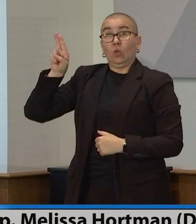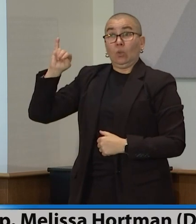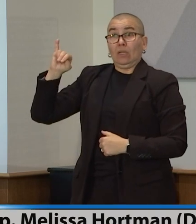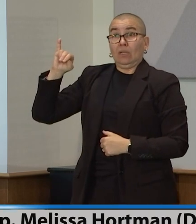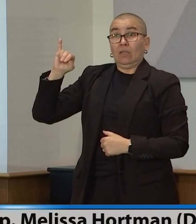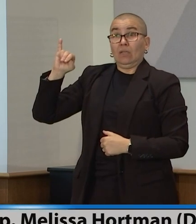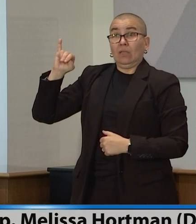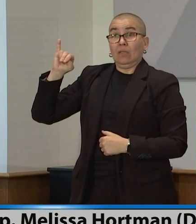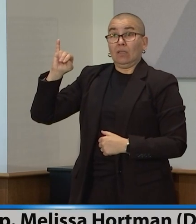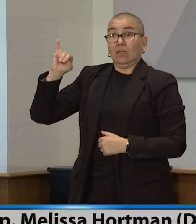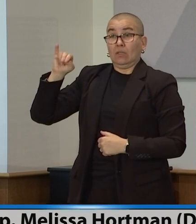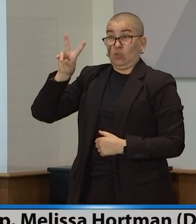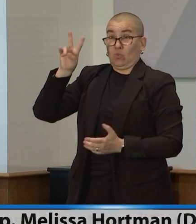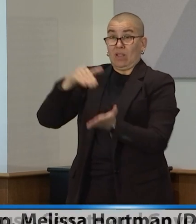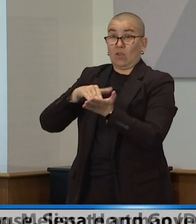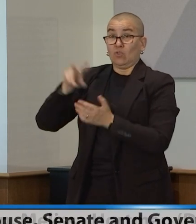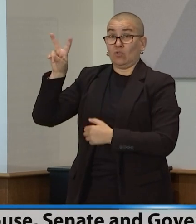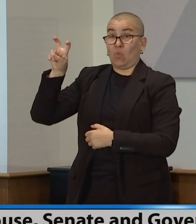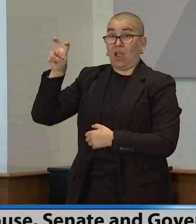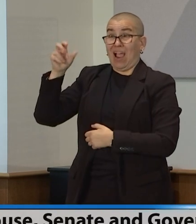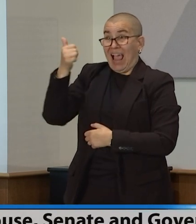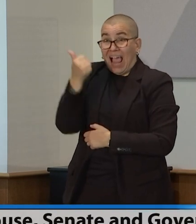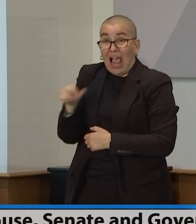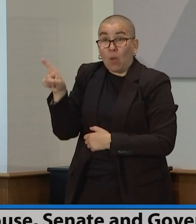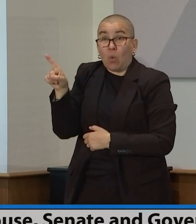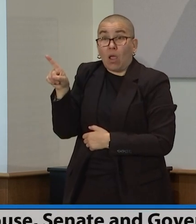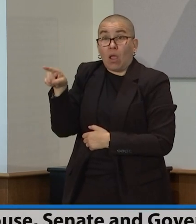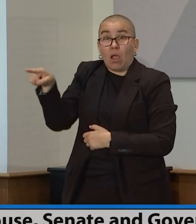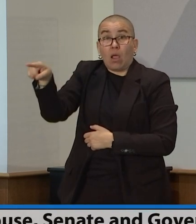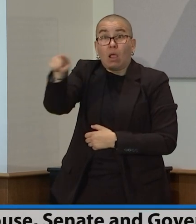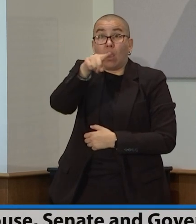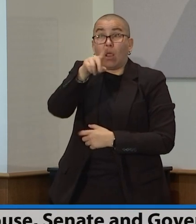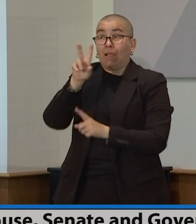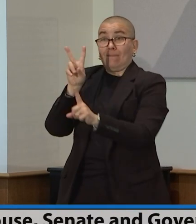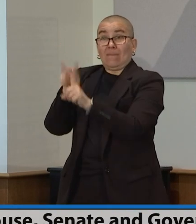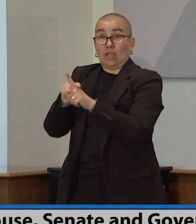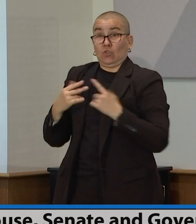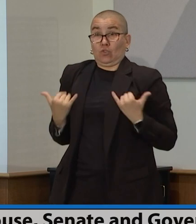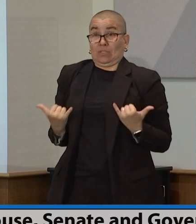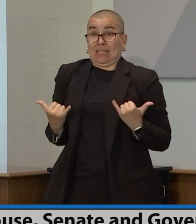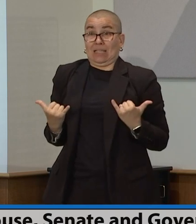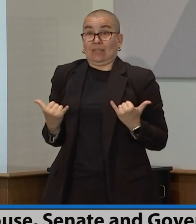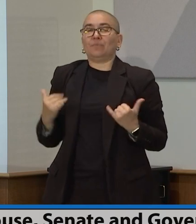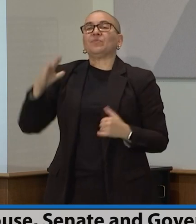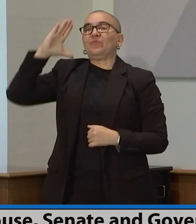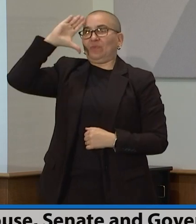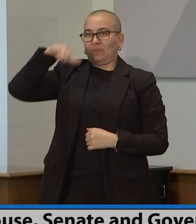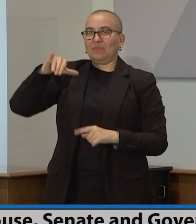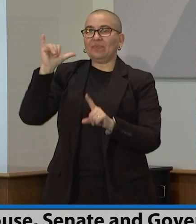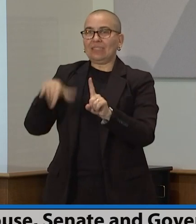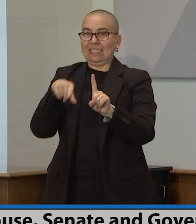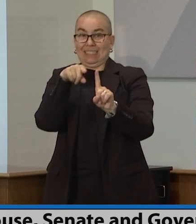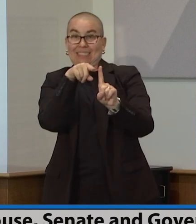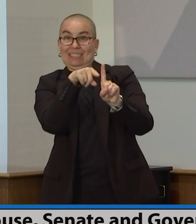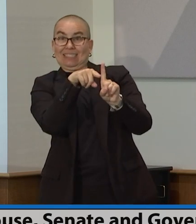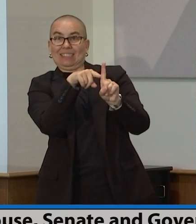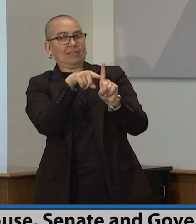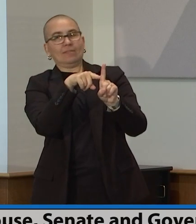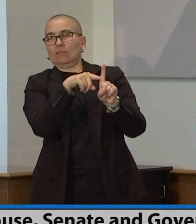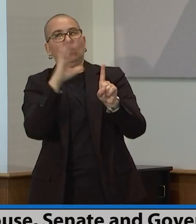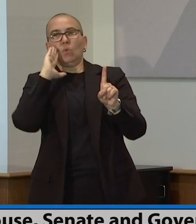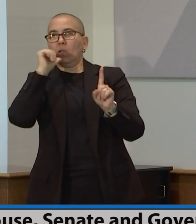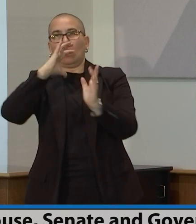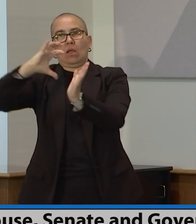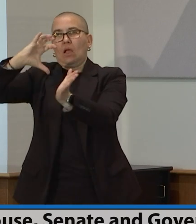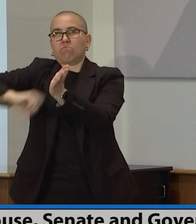can know that that's going to be deductible. And those that receive PPP loans, when they're looking at what's the bottom line going to be, they know that they'll have